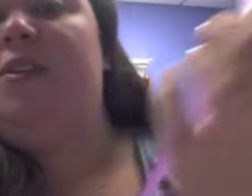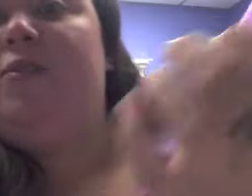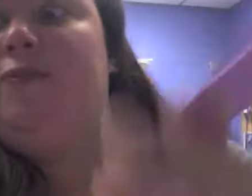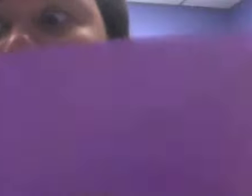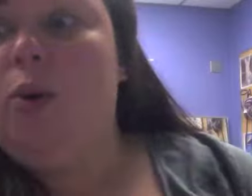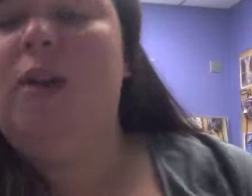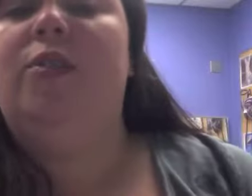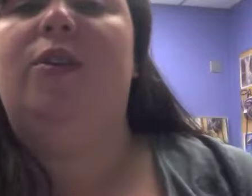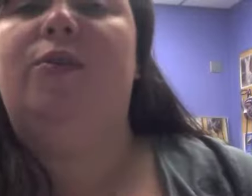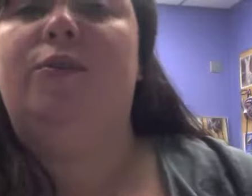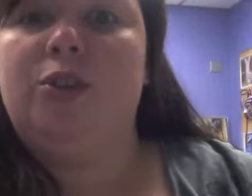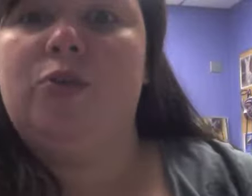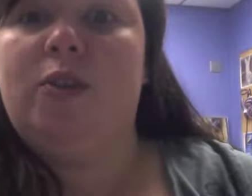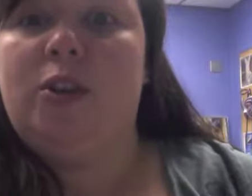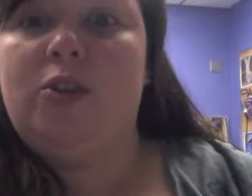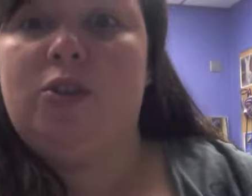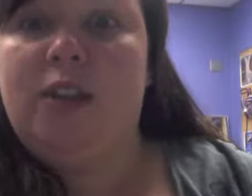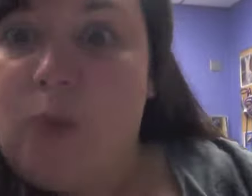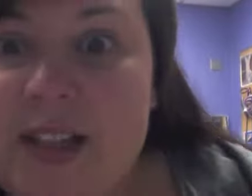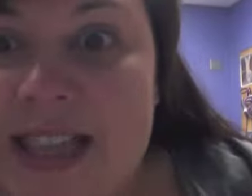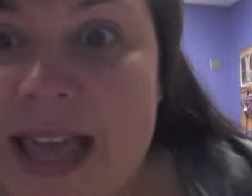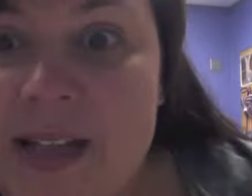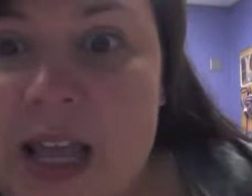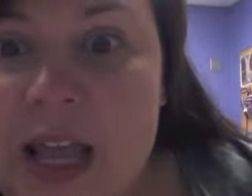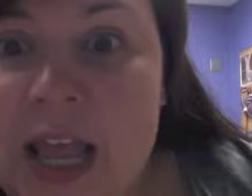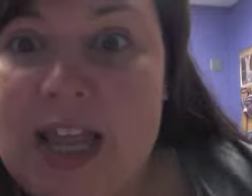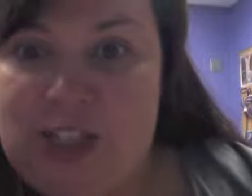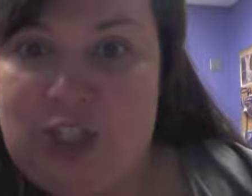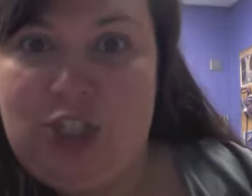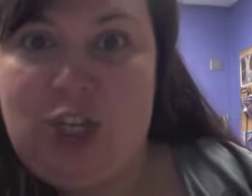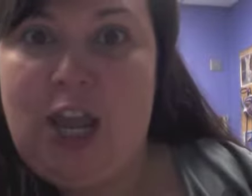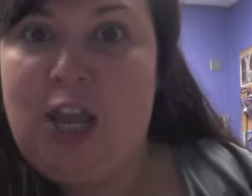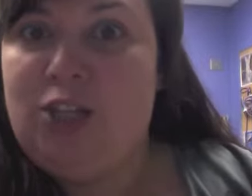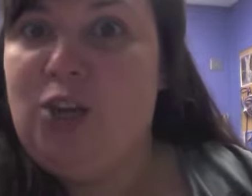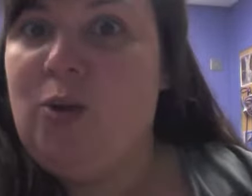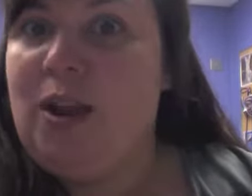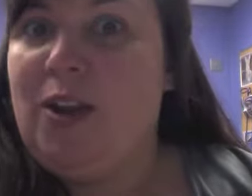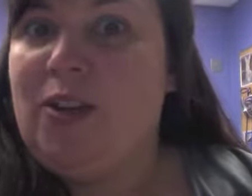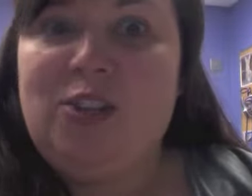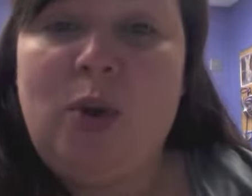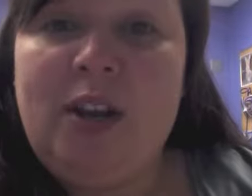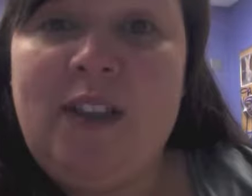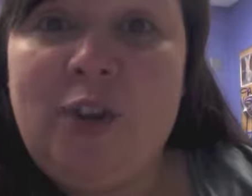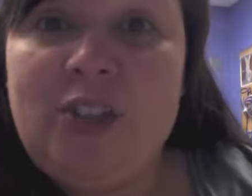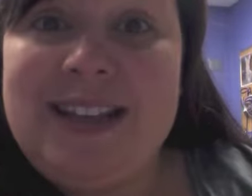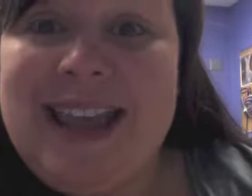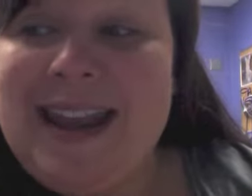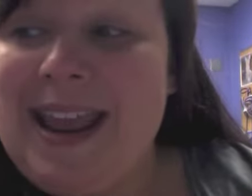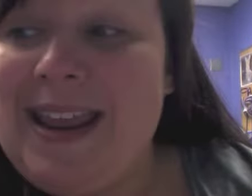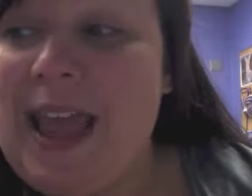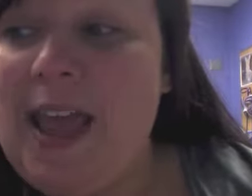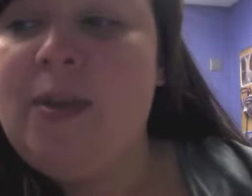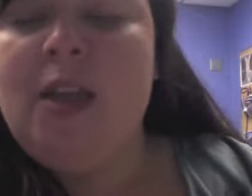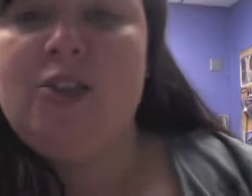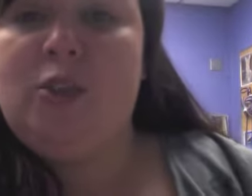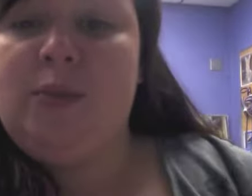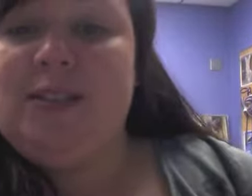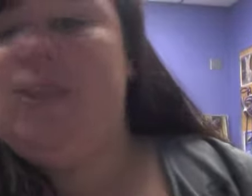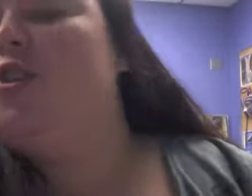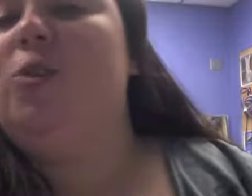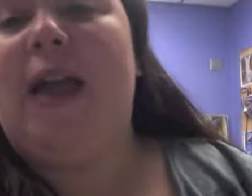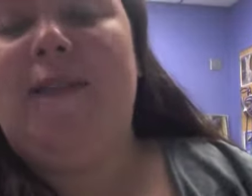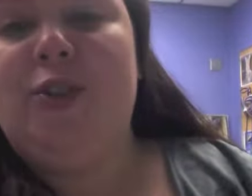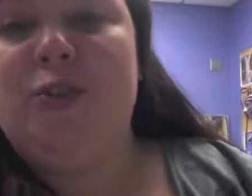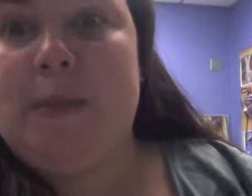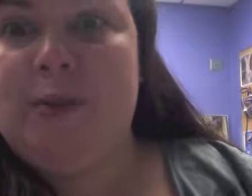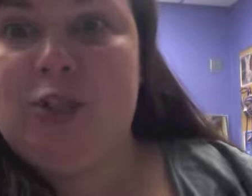before the first rehearsal. And when is that? It's January 21st at 8 a.m. So please